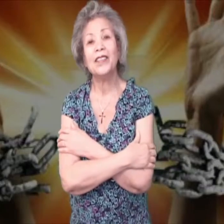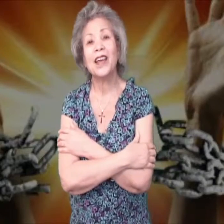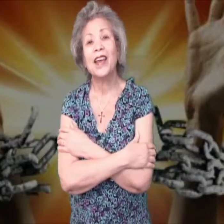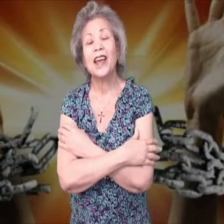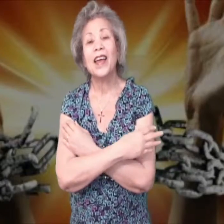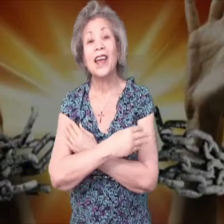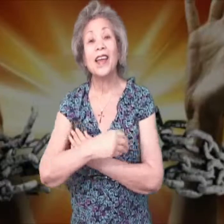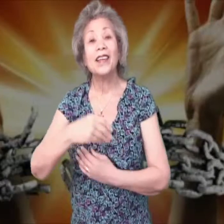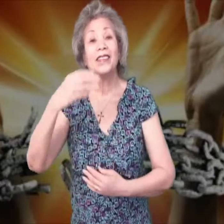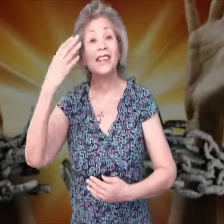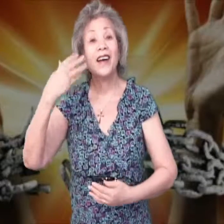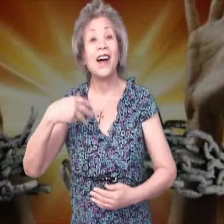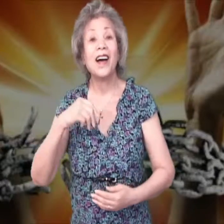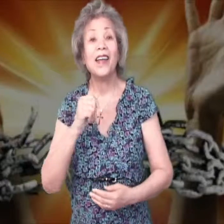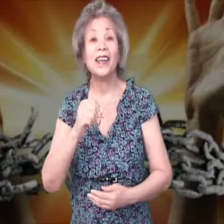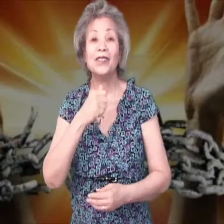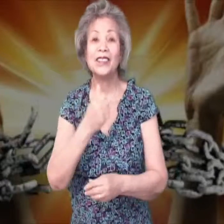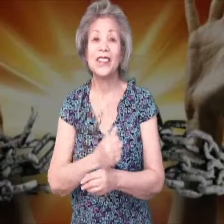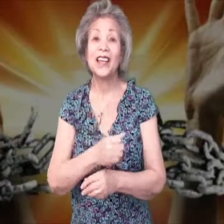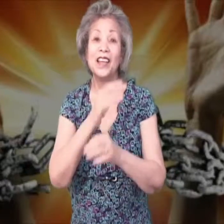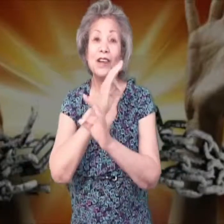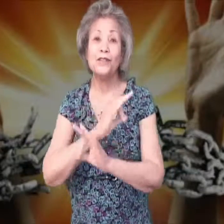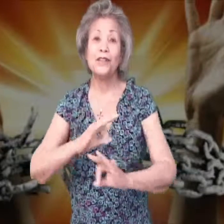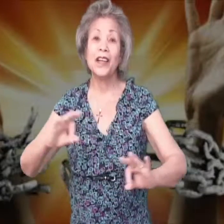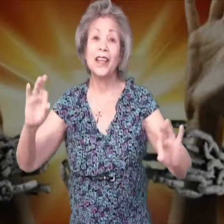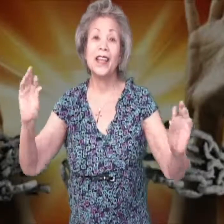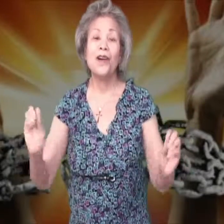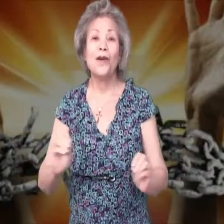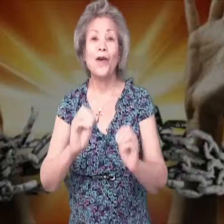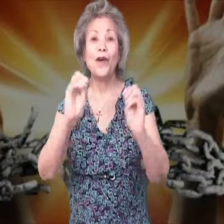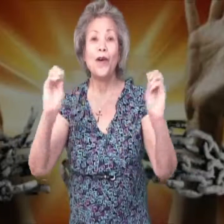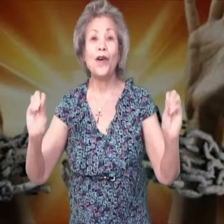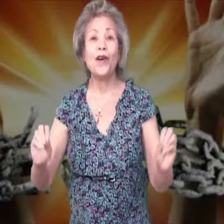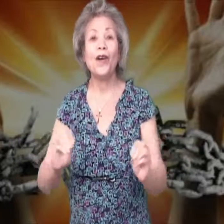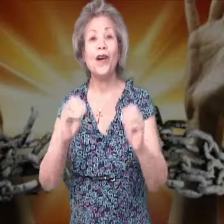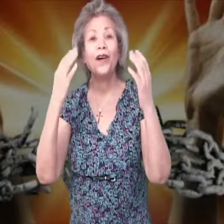And yes, am set free, oh. Oh,